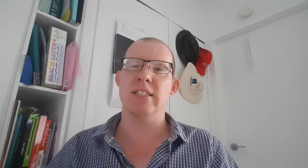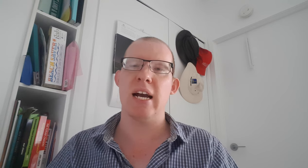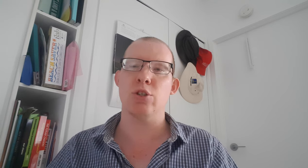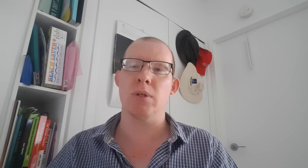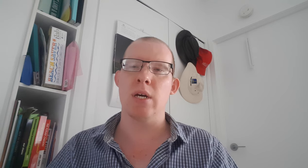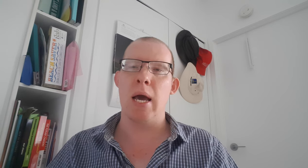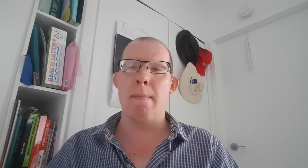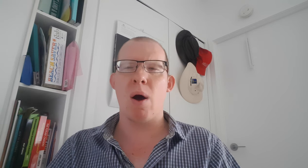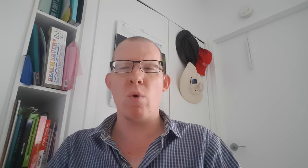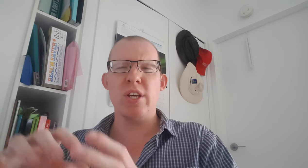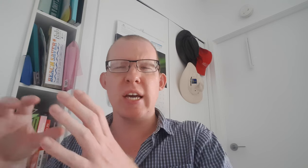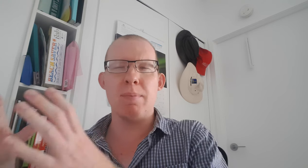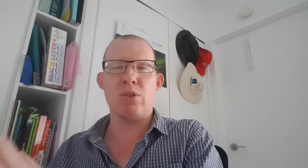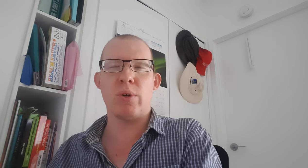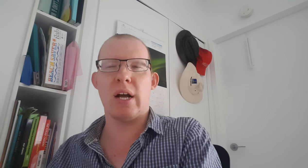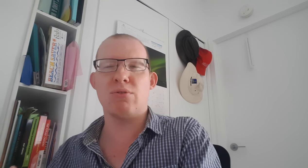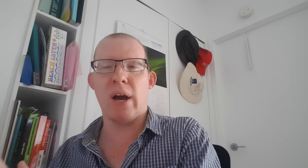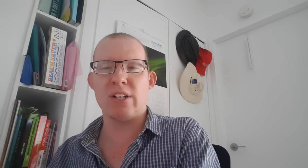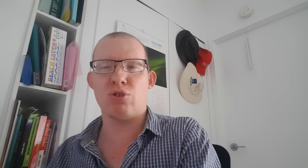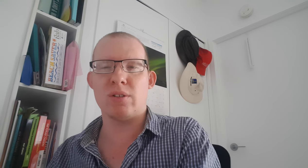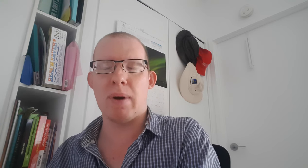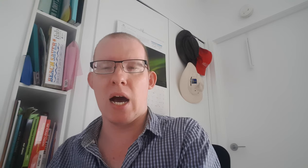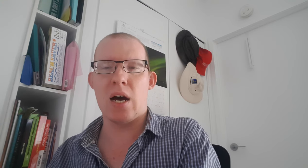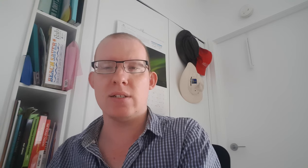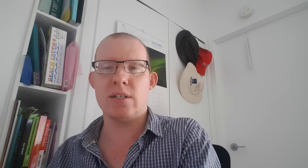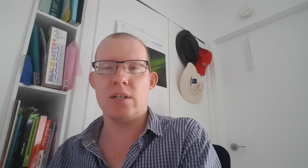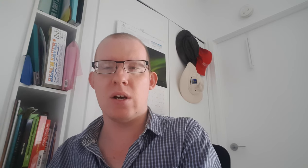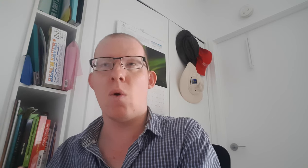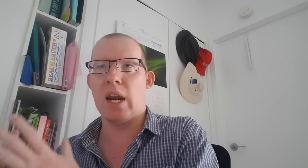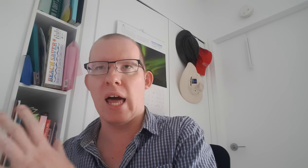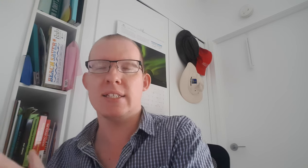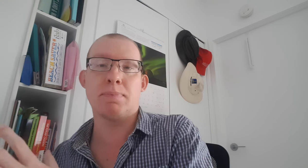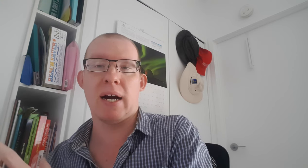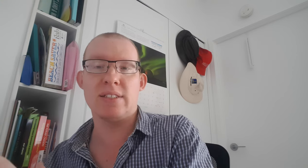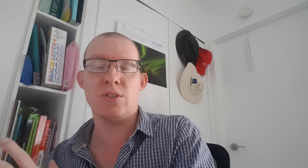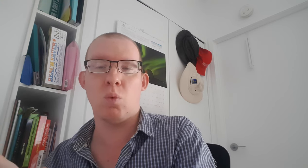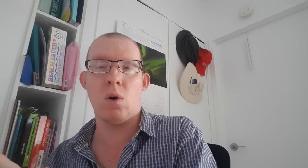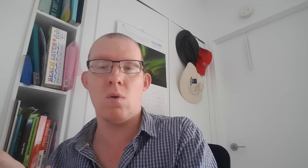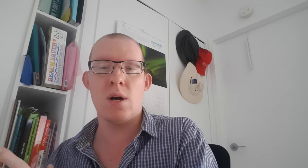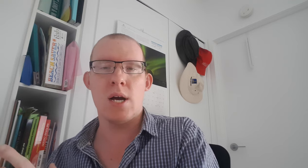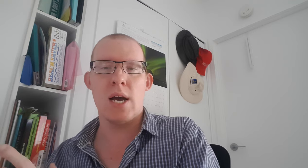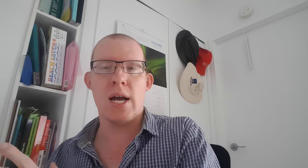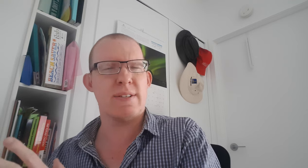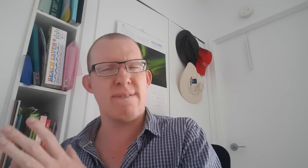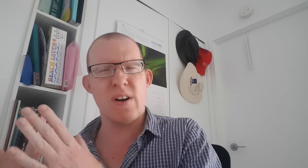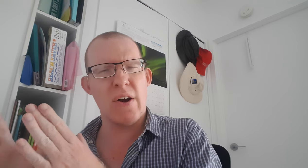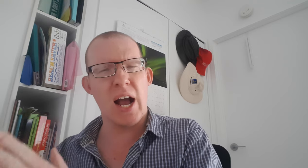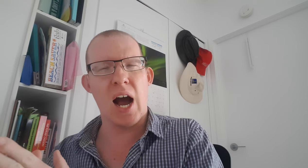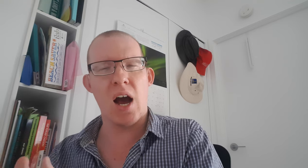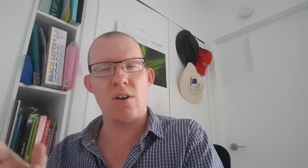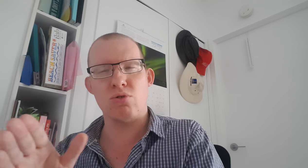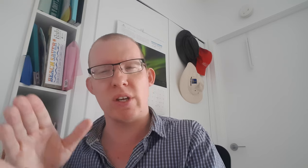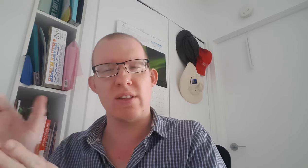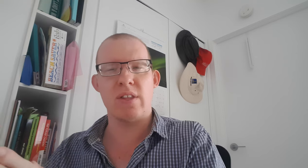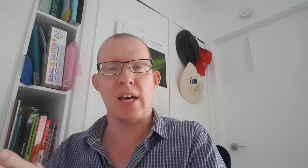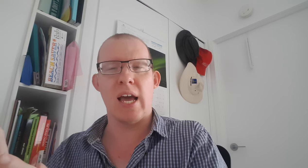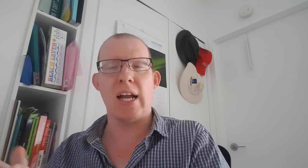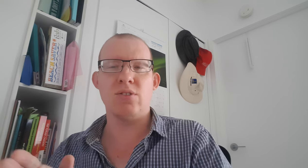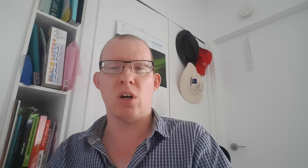attachment. But when you come into the attraction part or the lust part as well it's very hard to get there. It's not